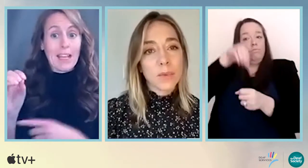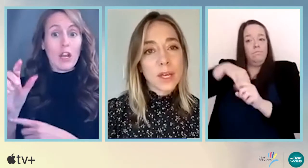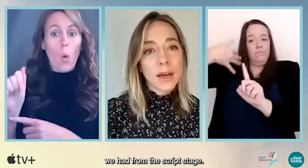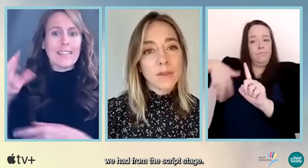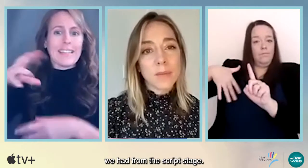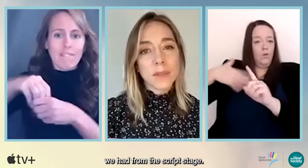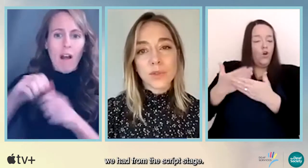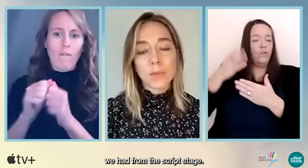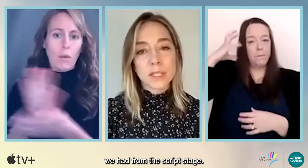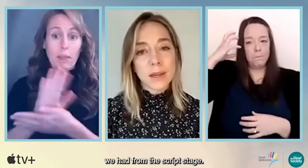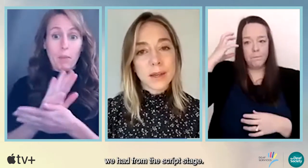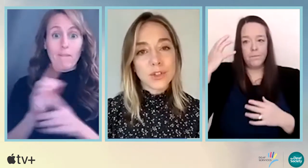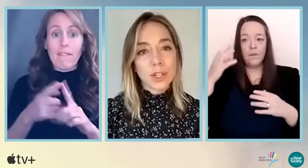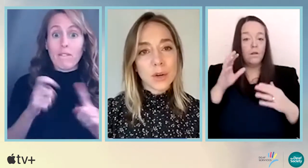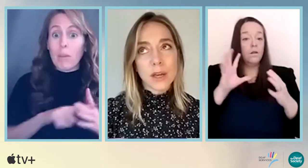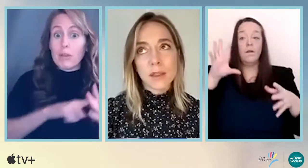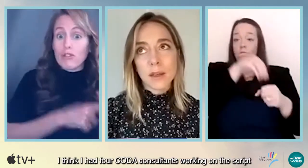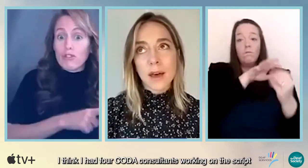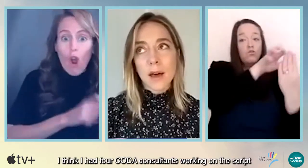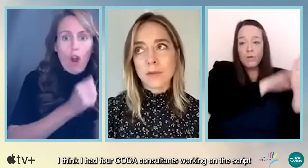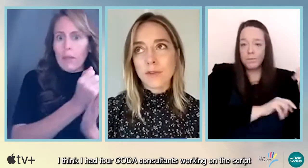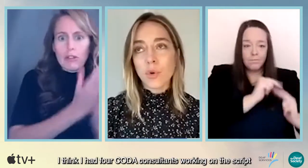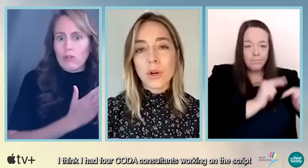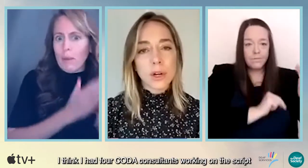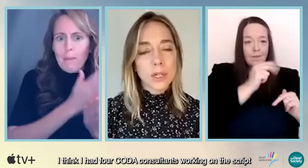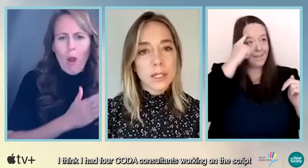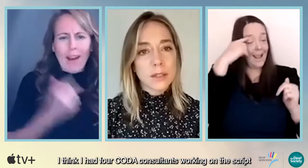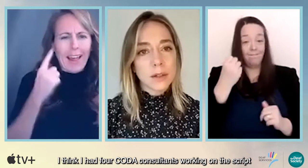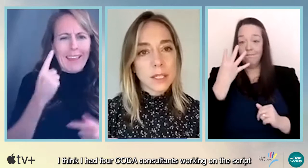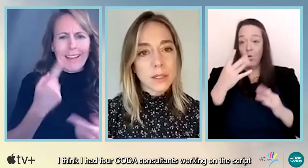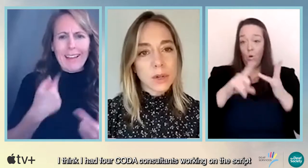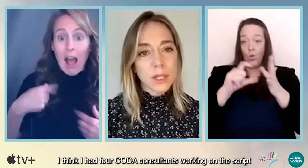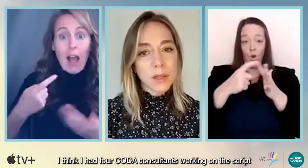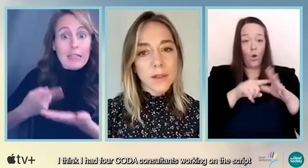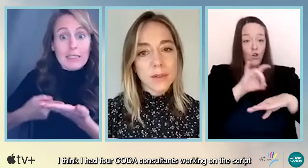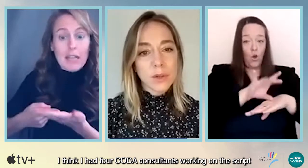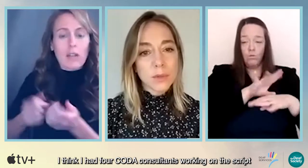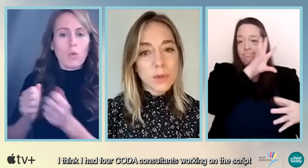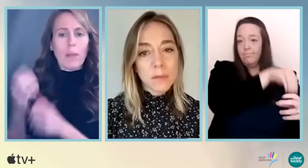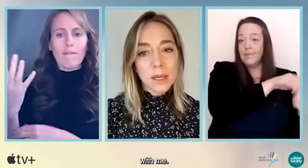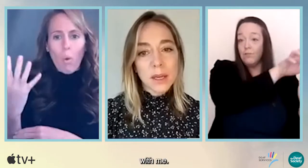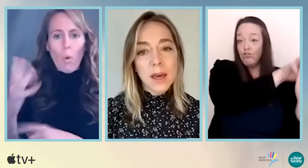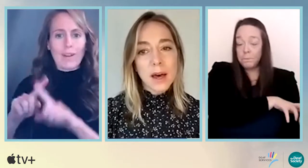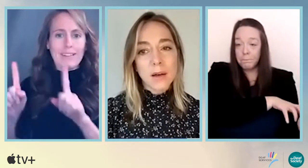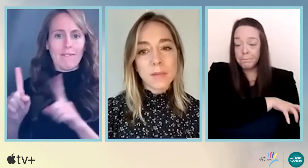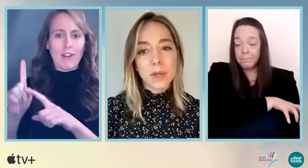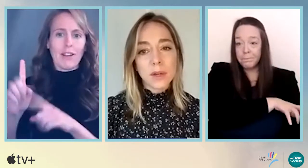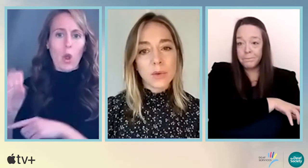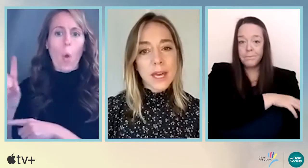We had from the script stage, you know, I think I had four coda consultants working on the script with me.